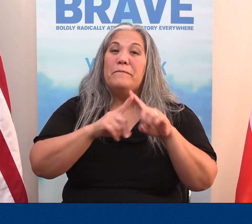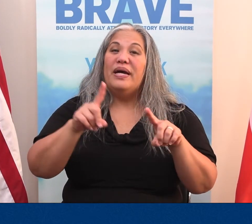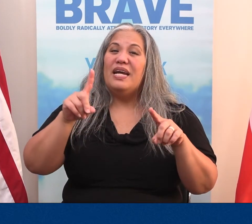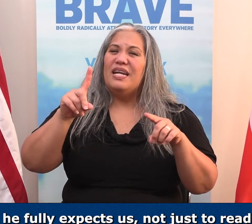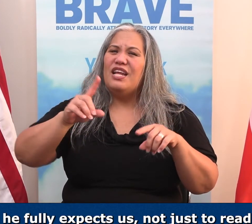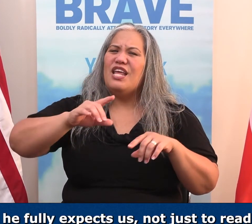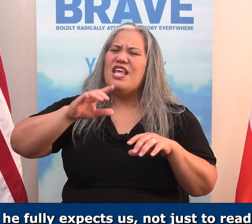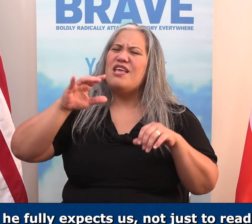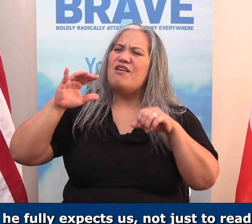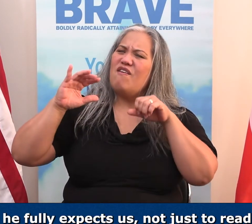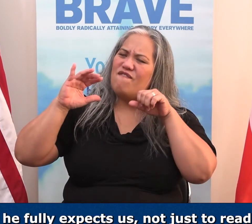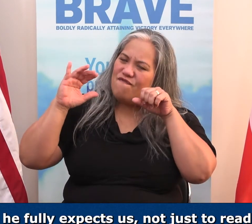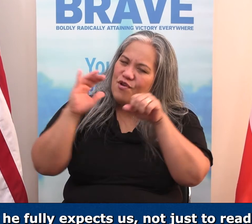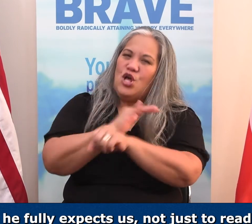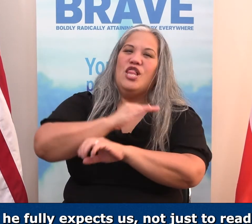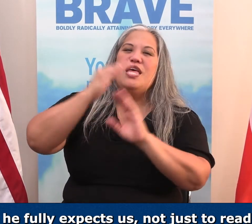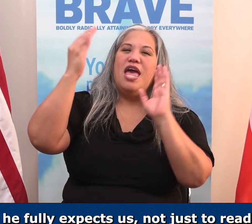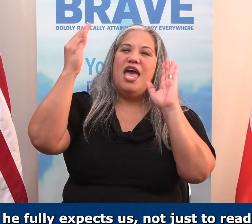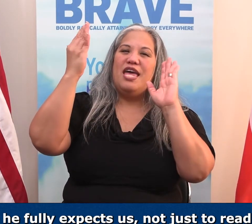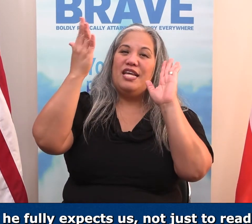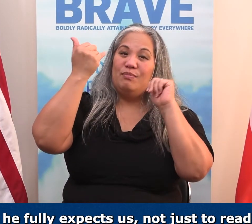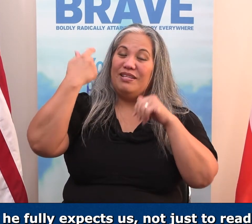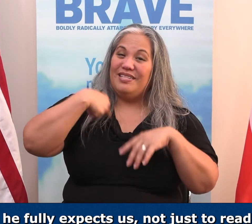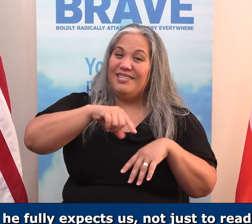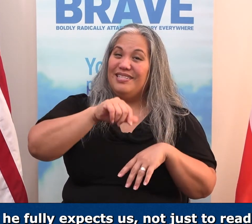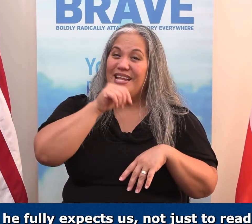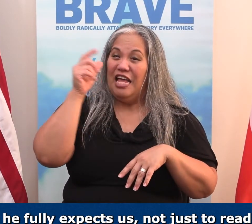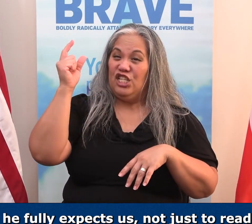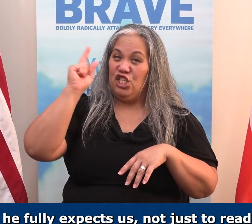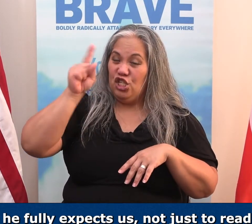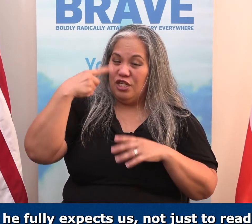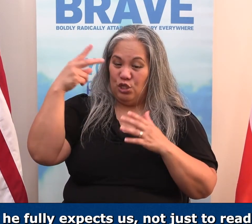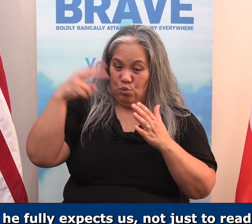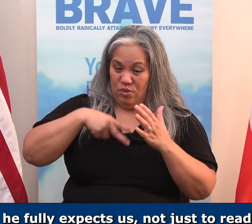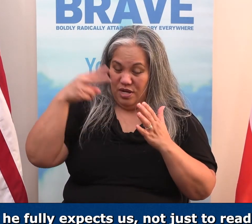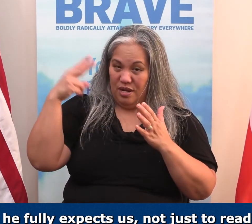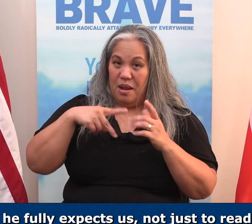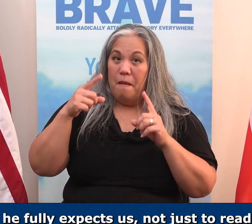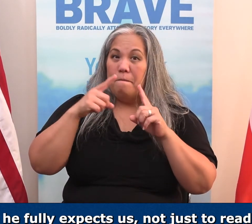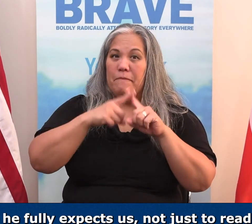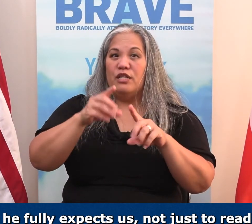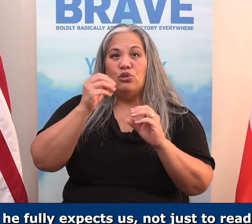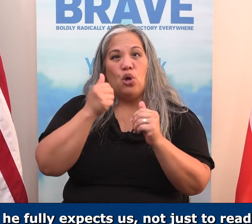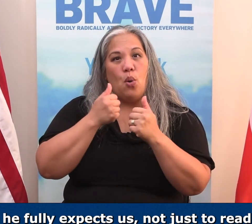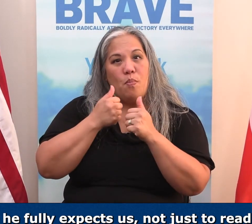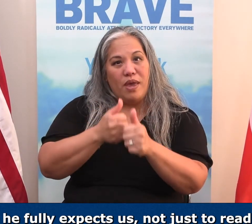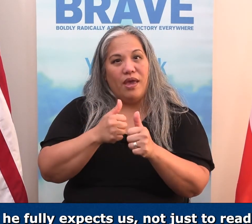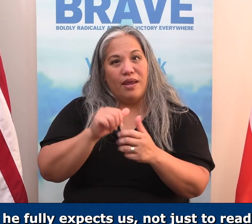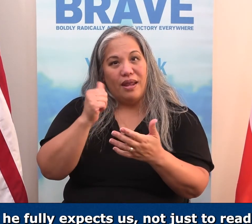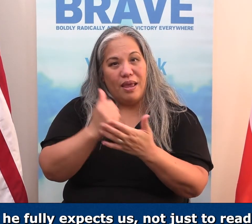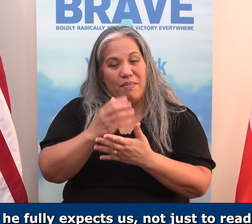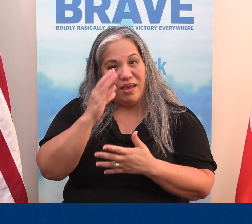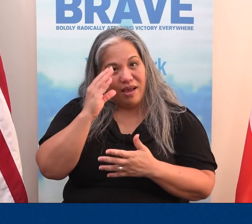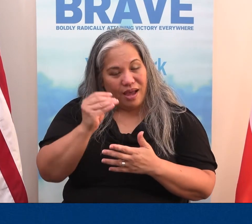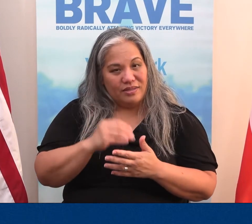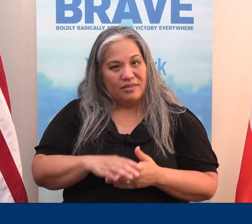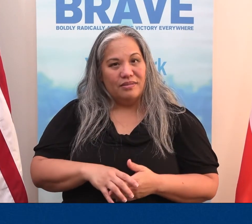But he fully expects us, not just to read it, but to obey it. Amen, guys?